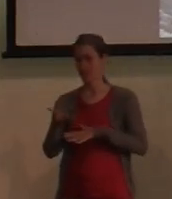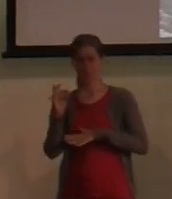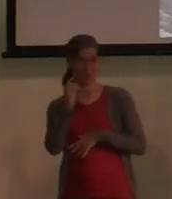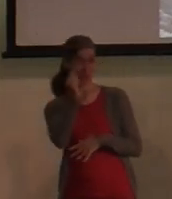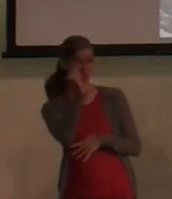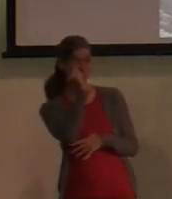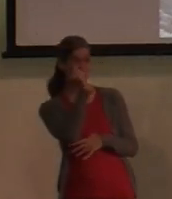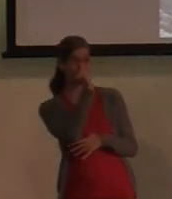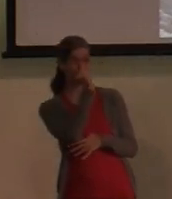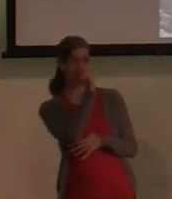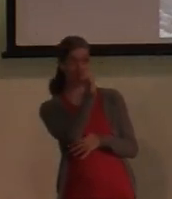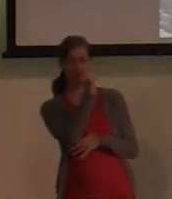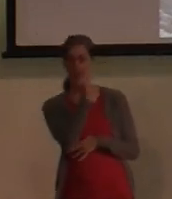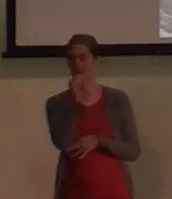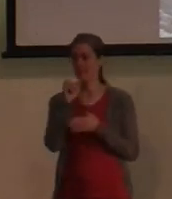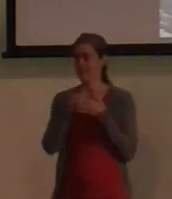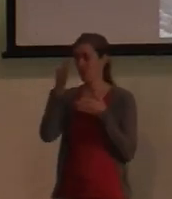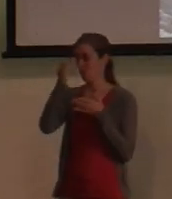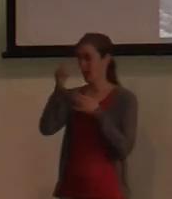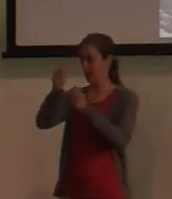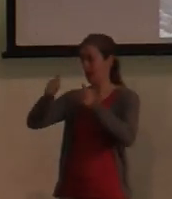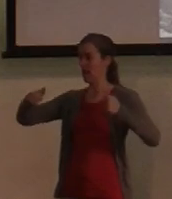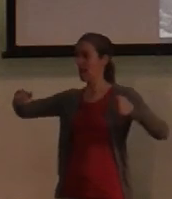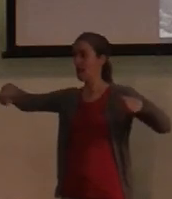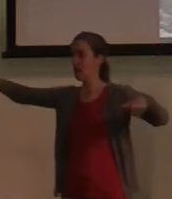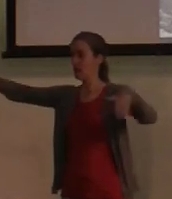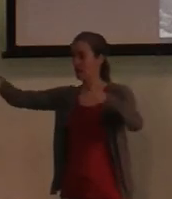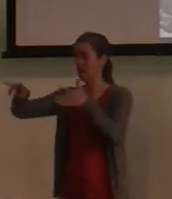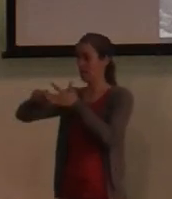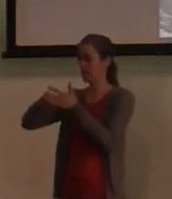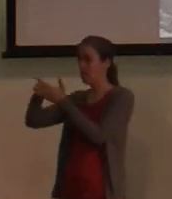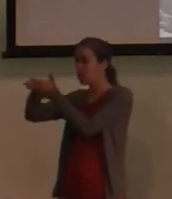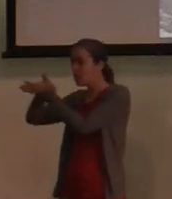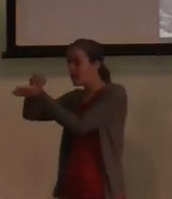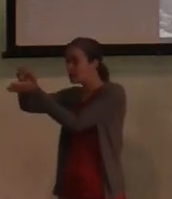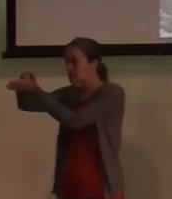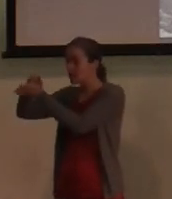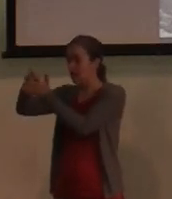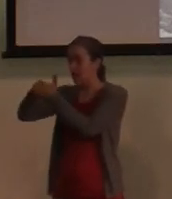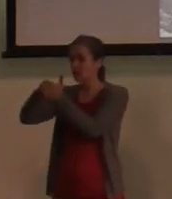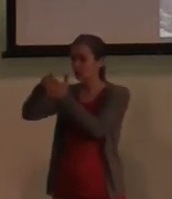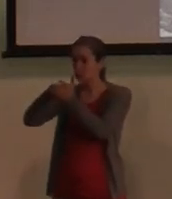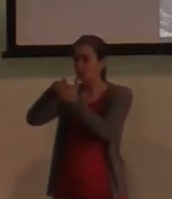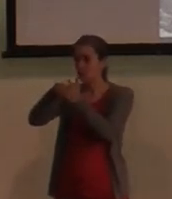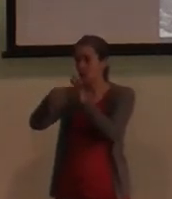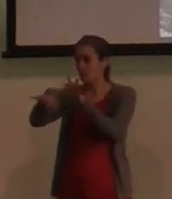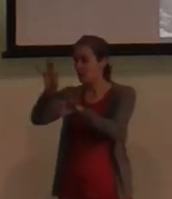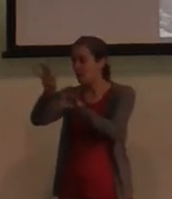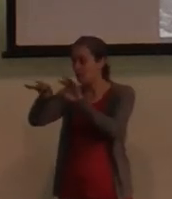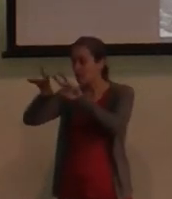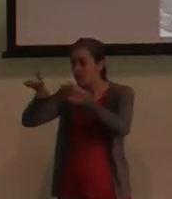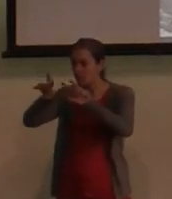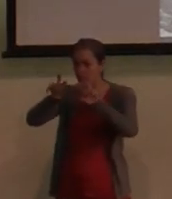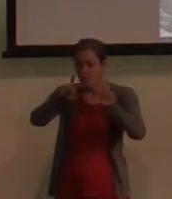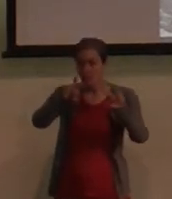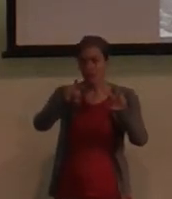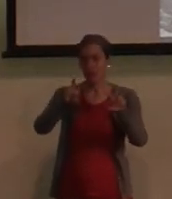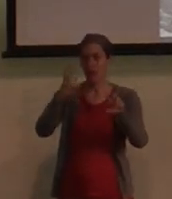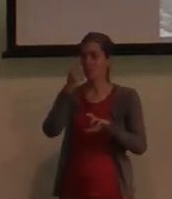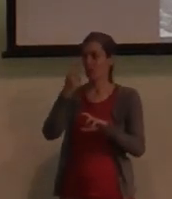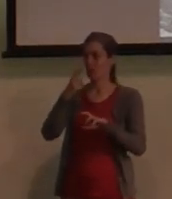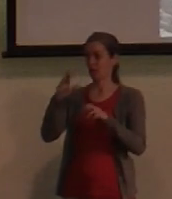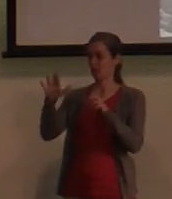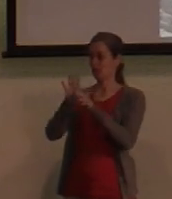led to all of this being excavated. As they began to excavate all of this, they realized that this was actually a city.